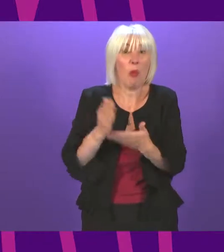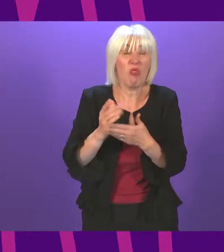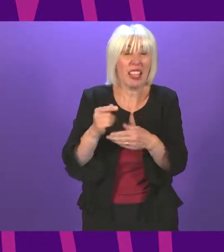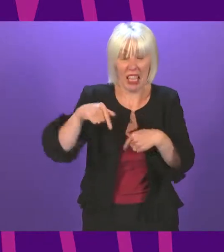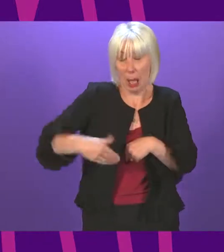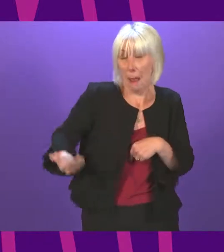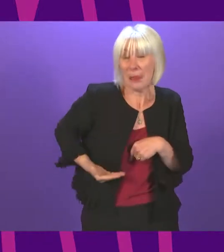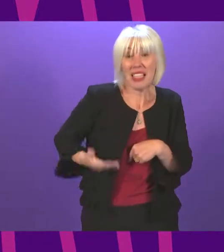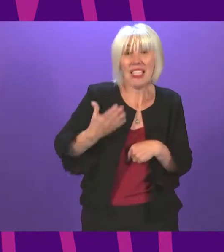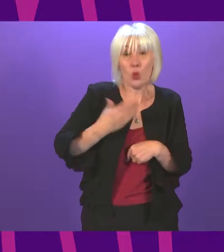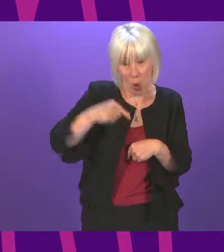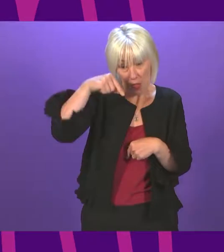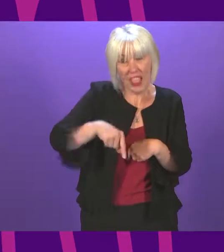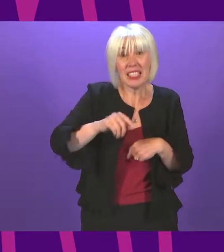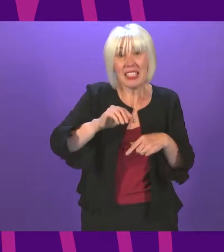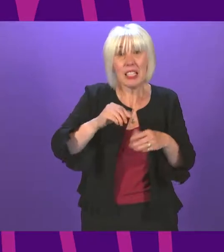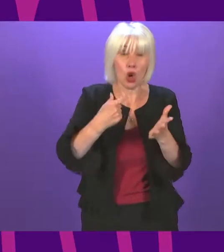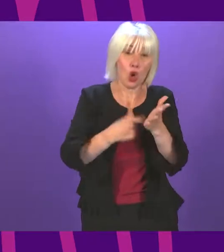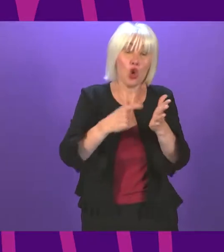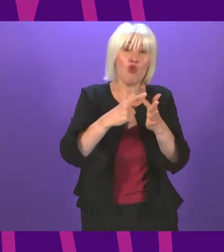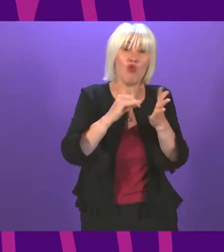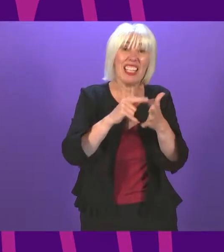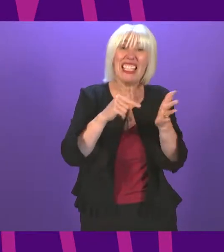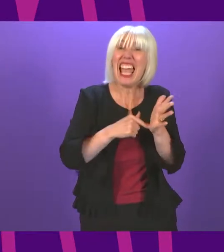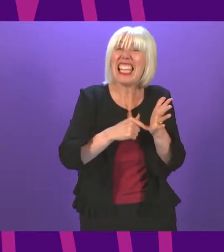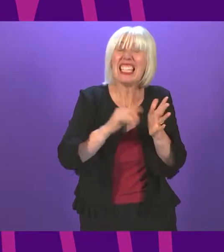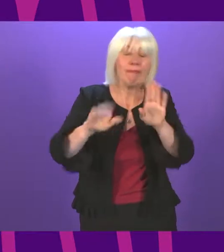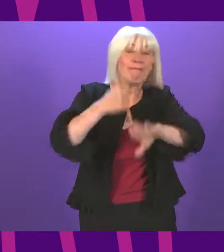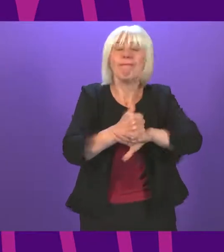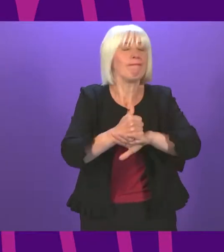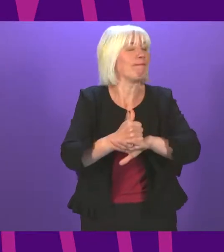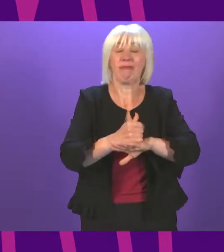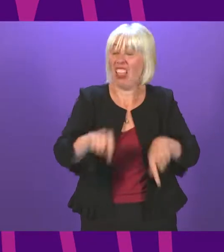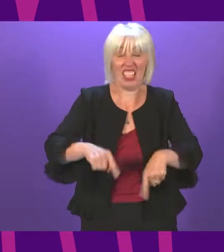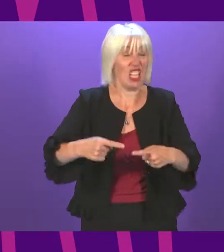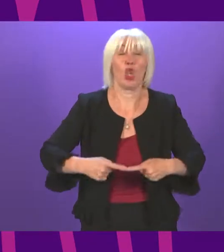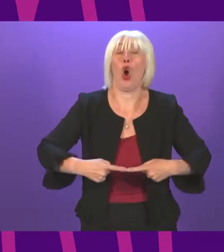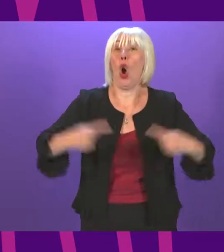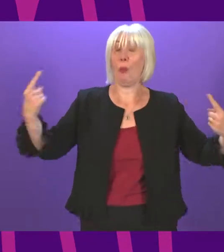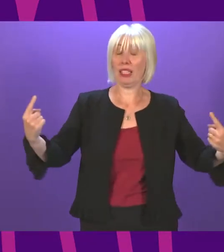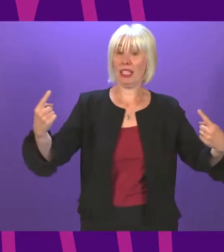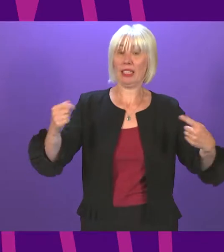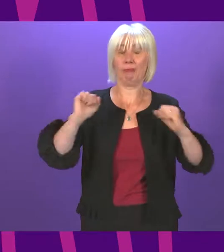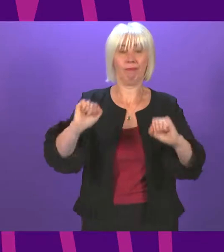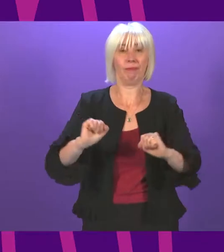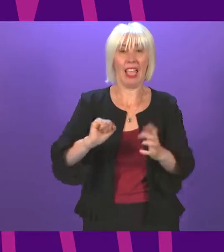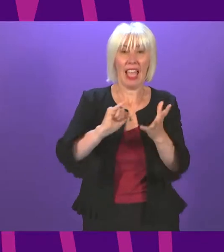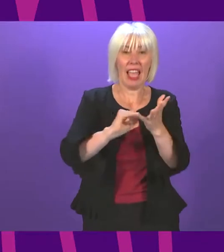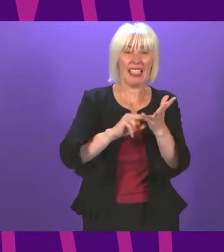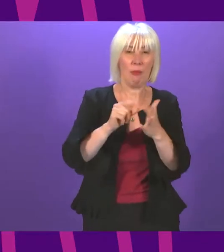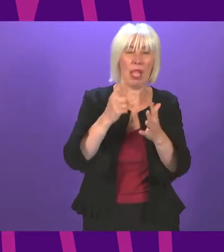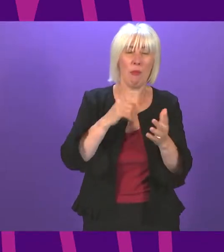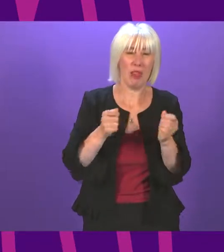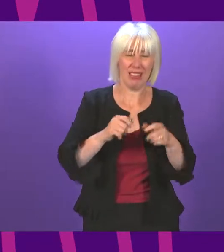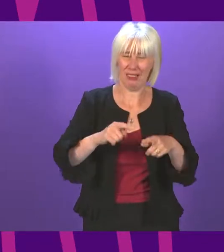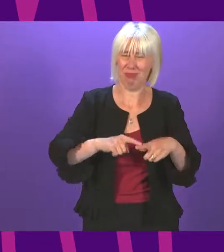businesses in Scotland wanted. In fact, it is the exact opposite. The SNP has brought extremists into government